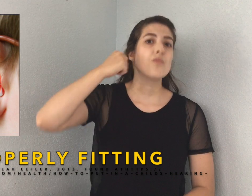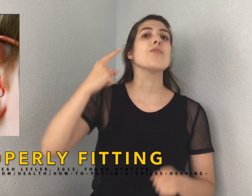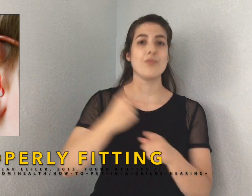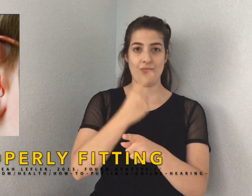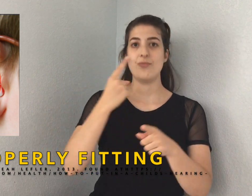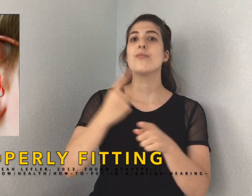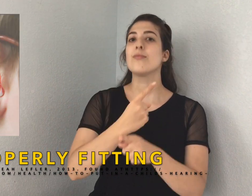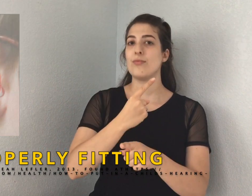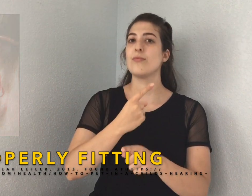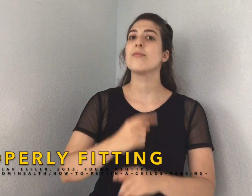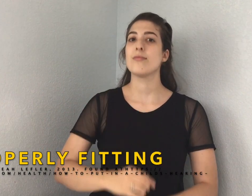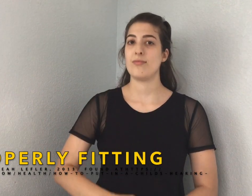Properly fitting.